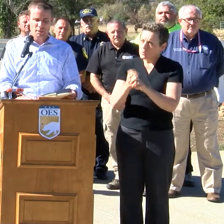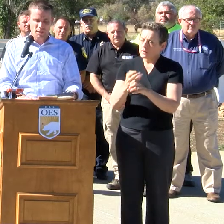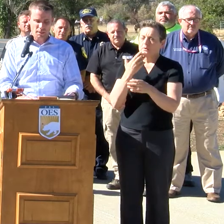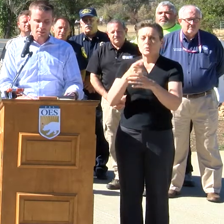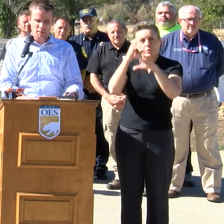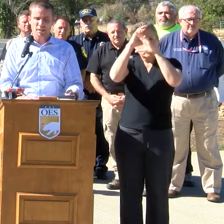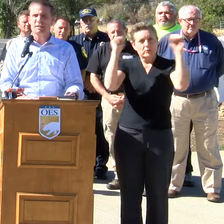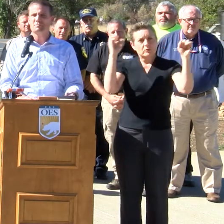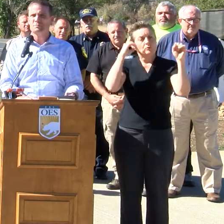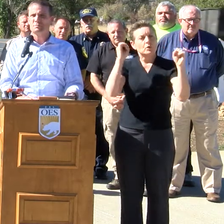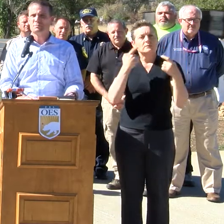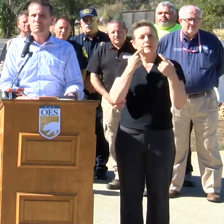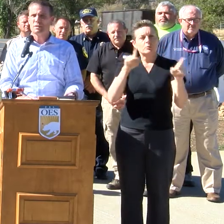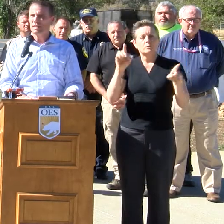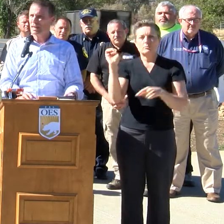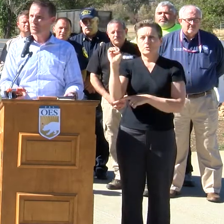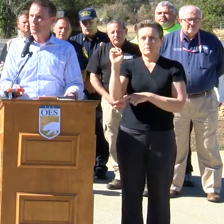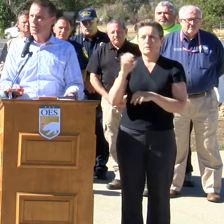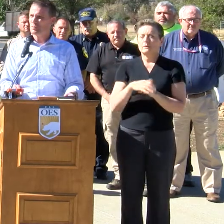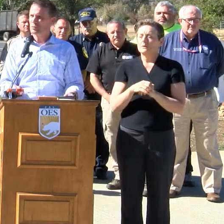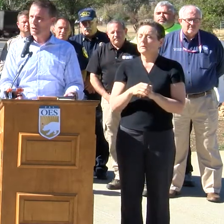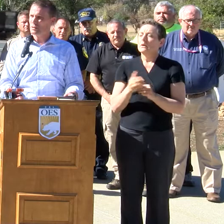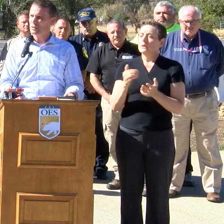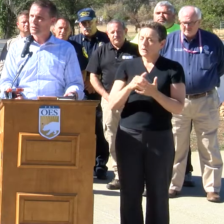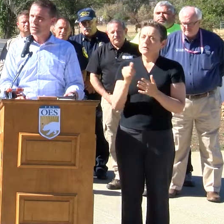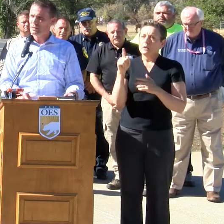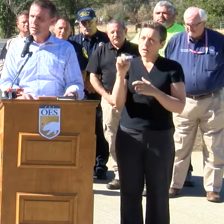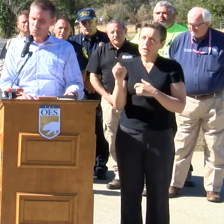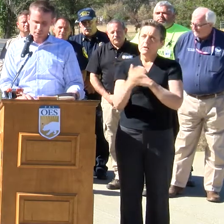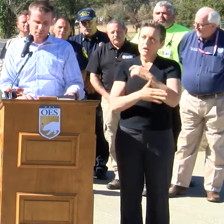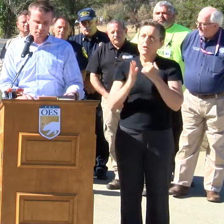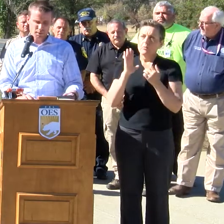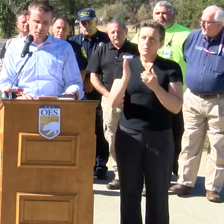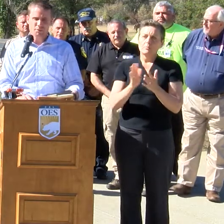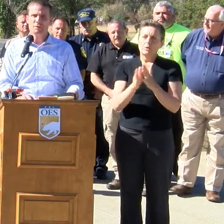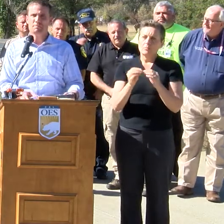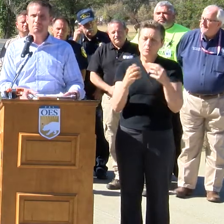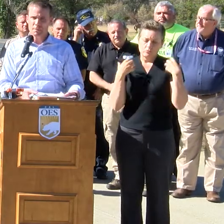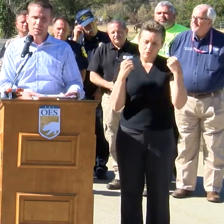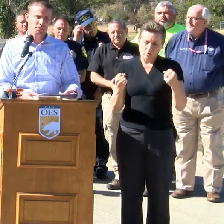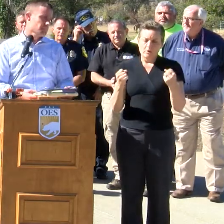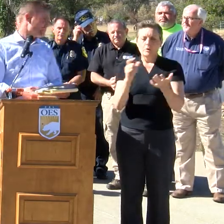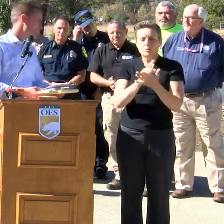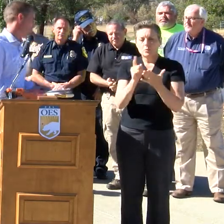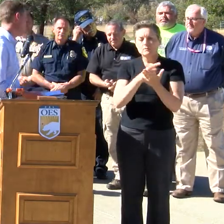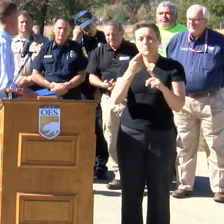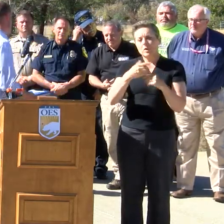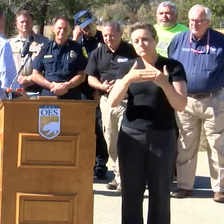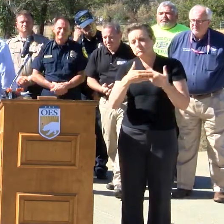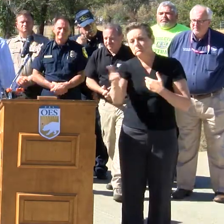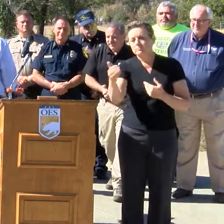decoration. And again, Lake County will become stronger in the weeks and months to come. Thank you.